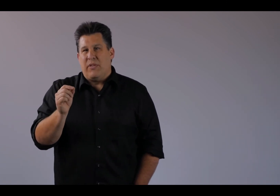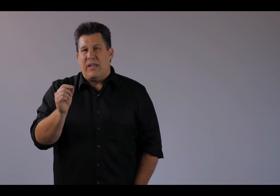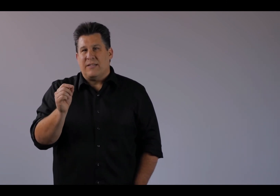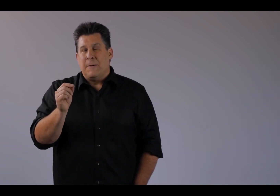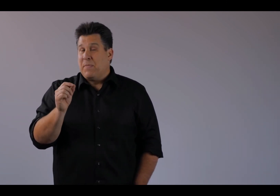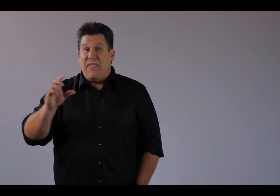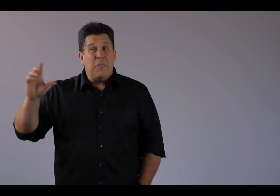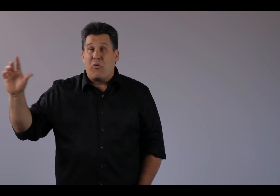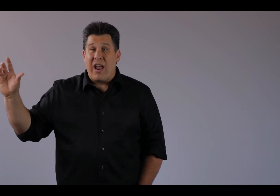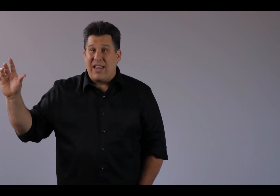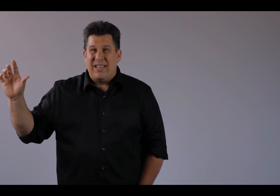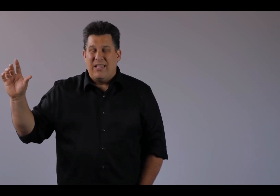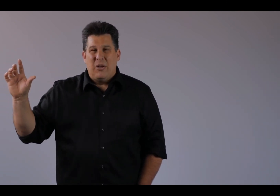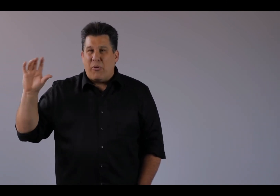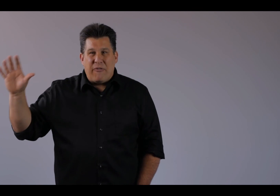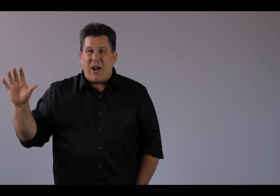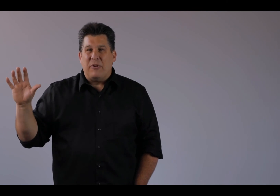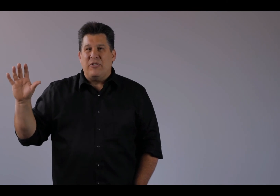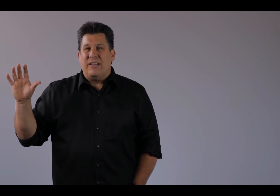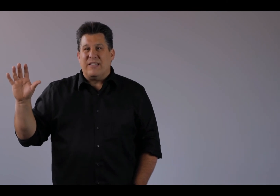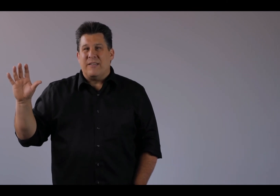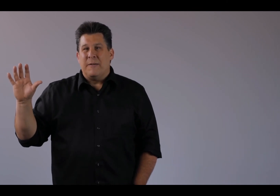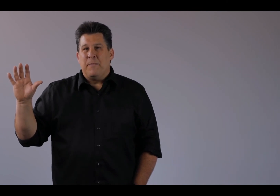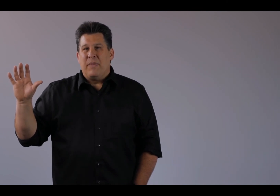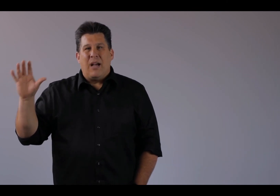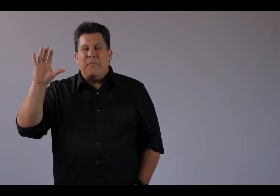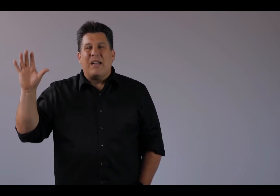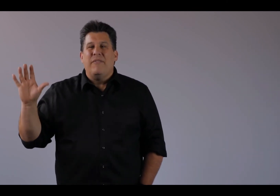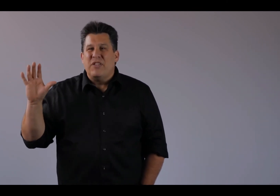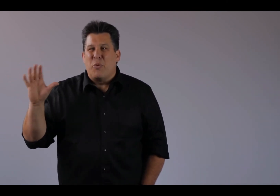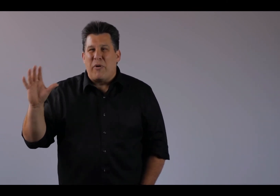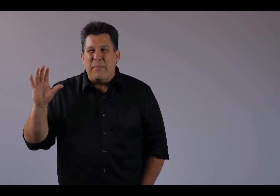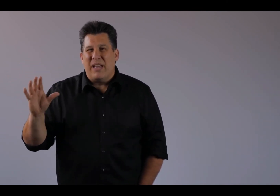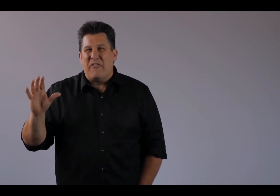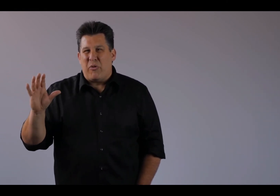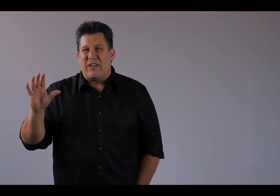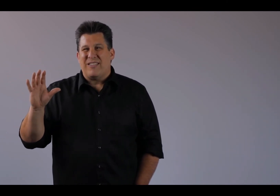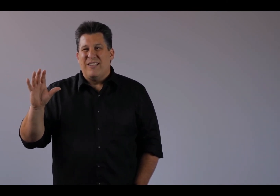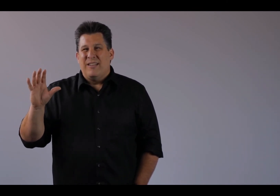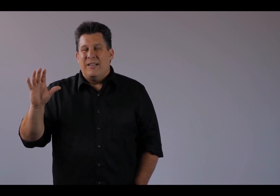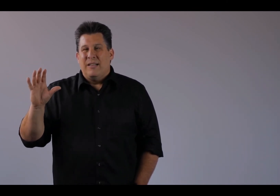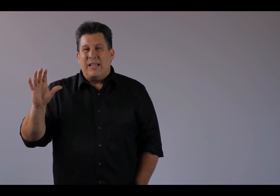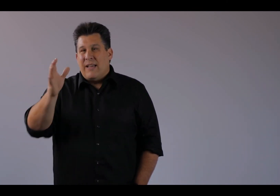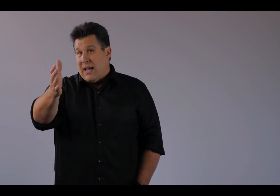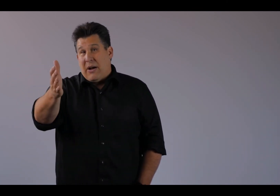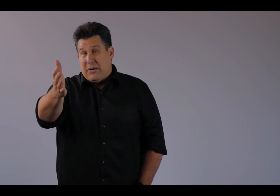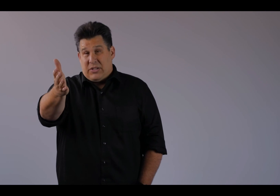things? And then pray. Pray for opportunities. I'm not convinced we're praying big enough prayers. Like, I would just